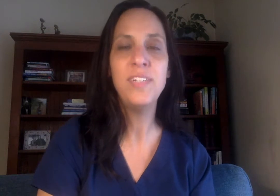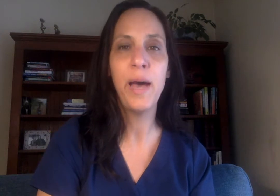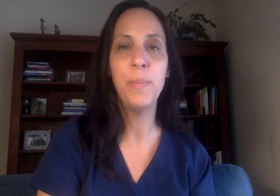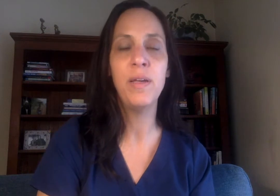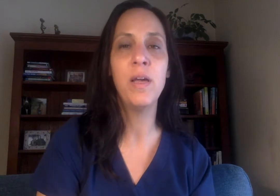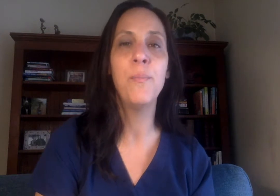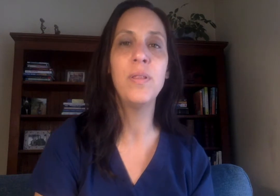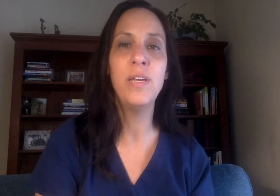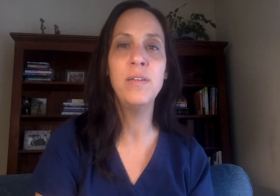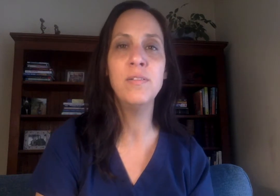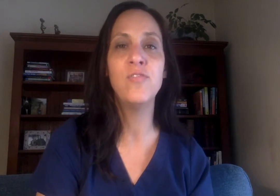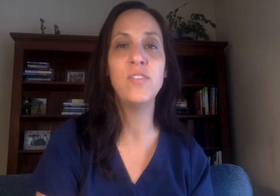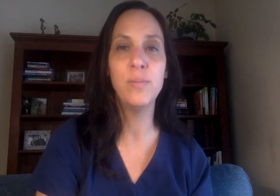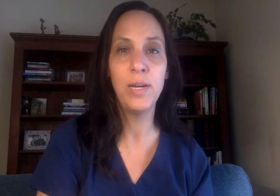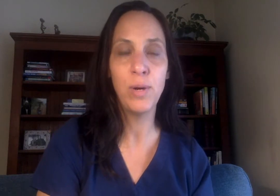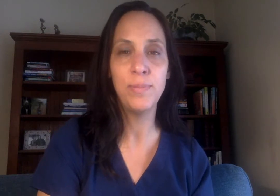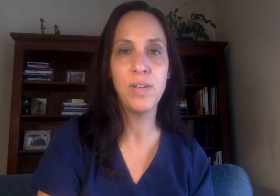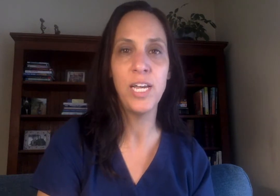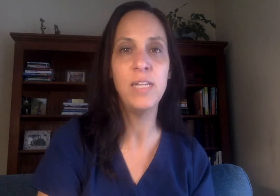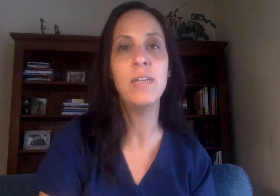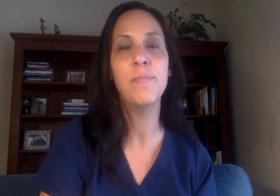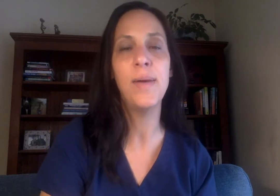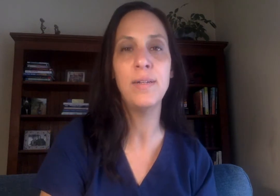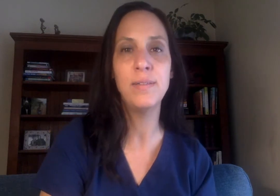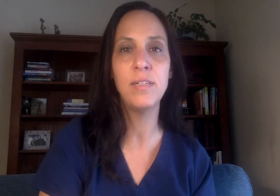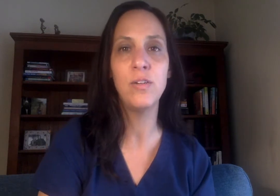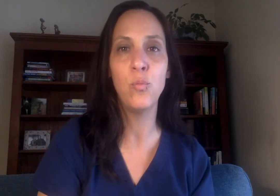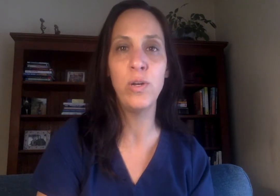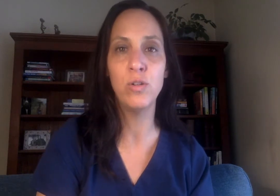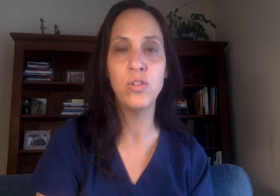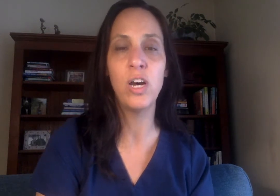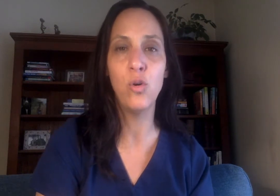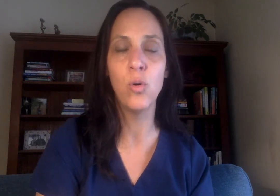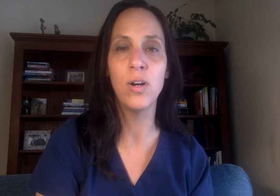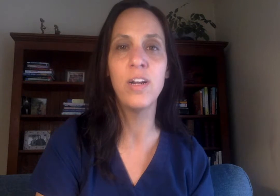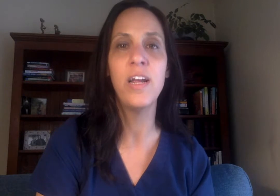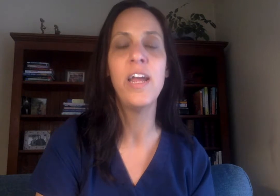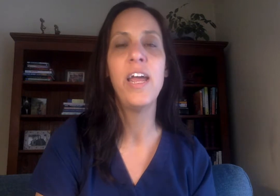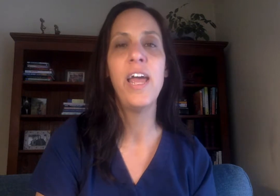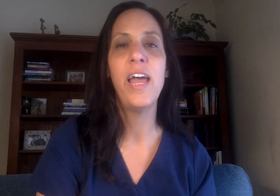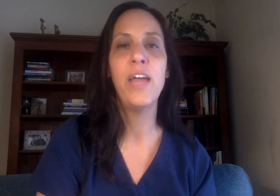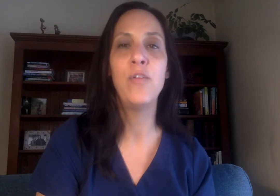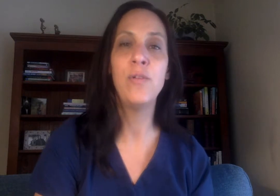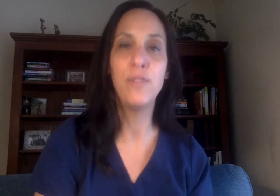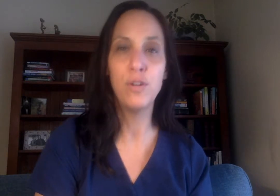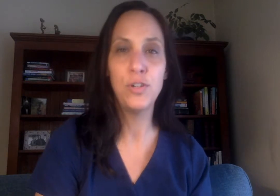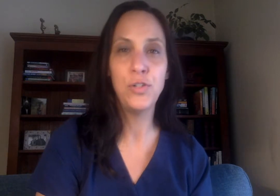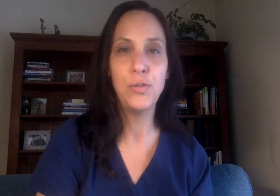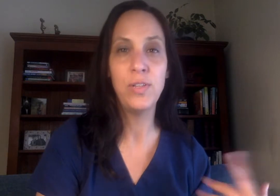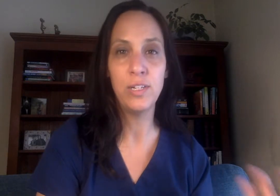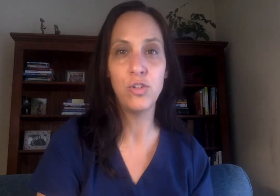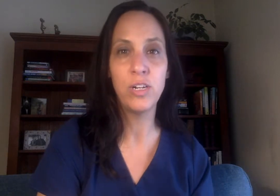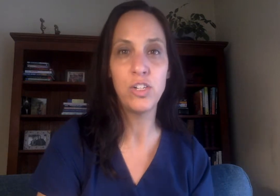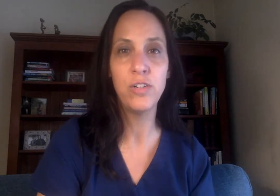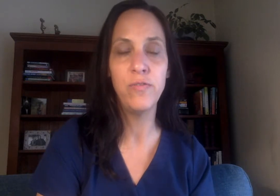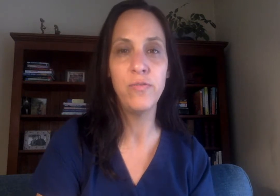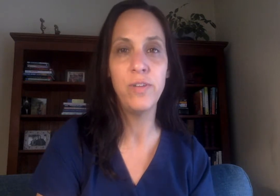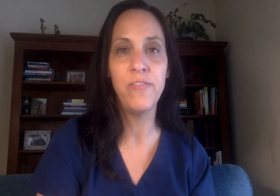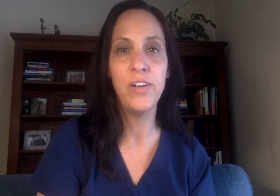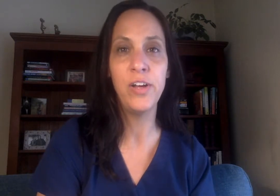tapping please visit my website medicinewheel.org and refer to the introduction video